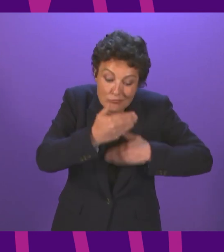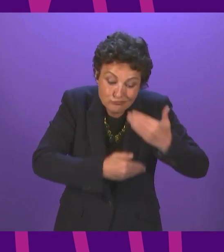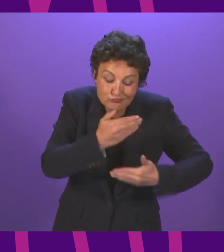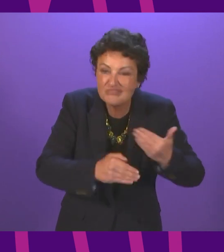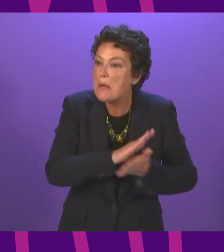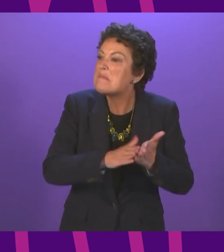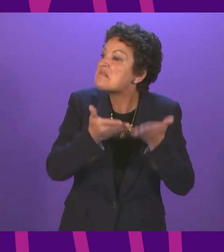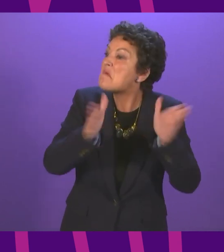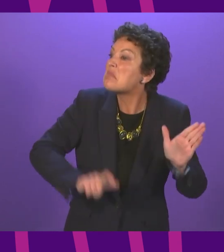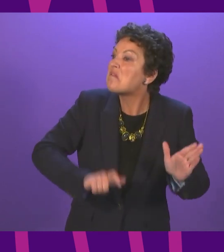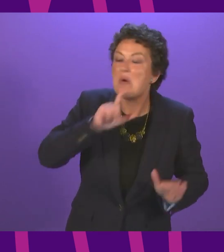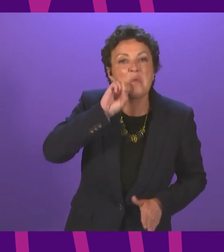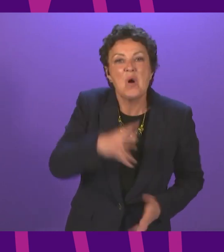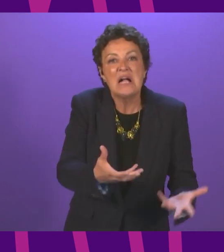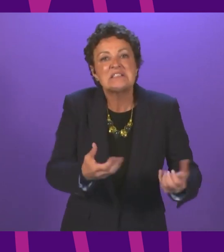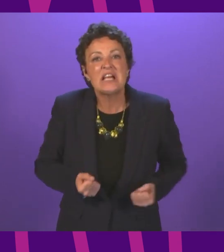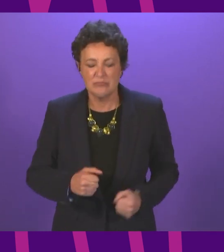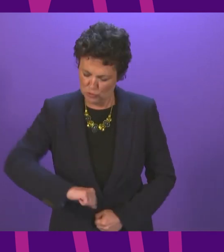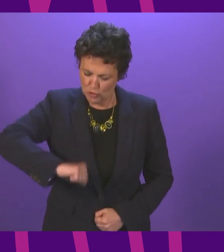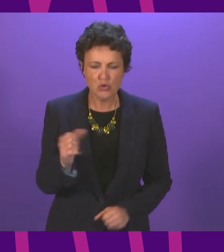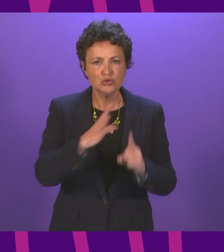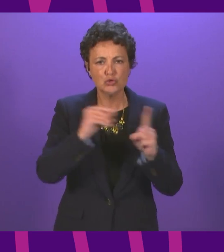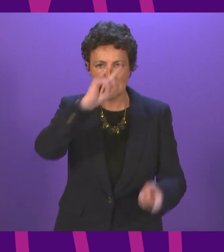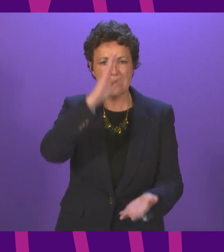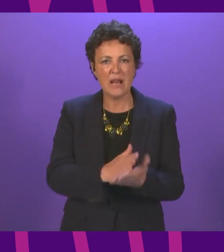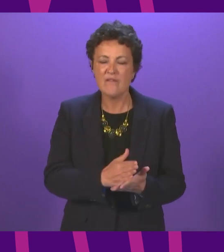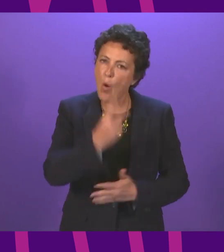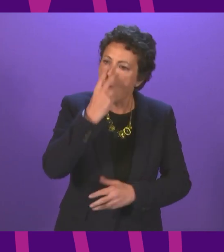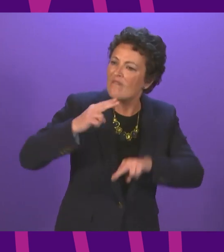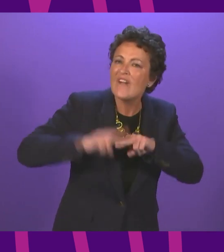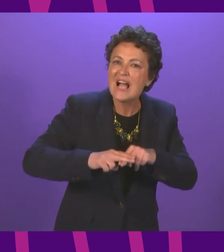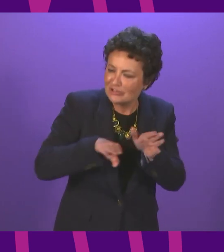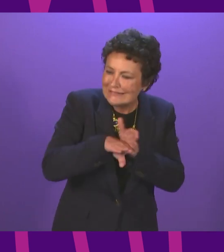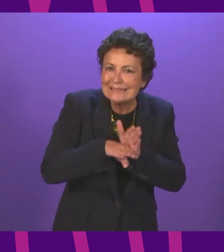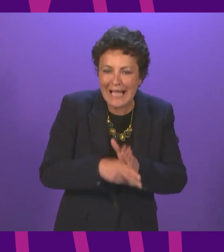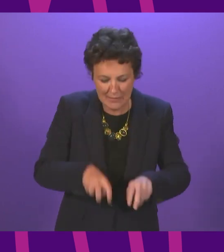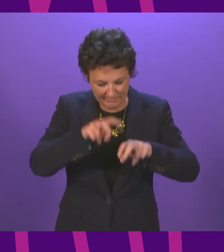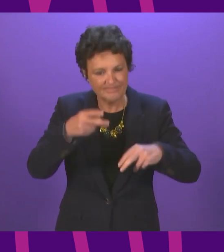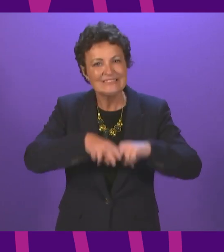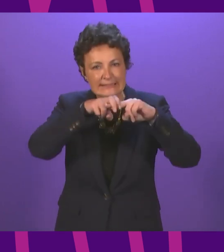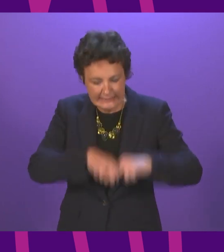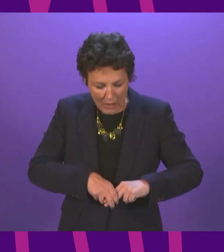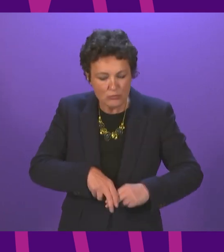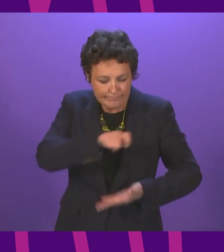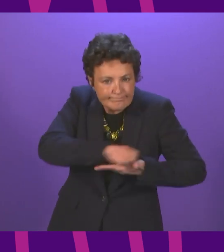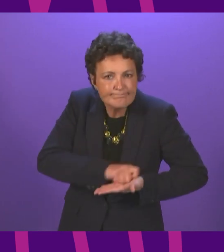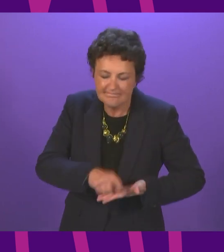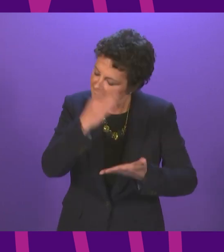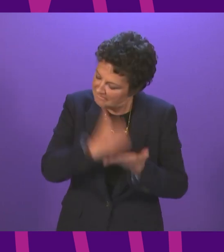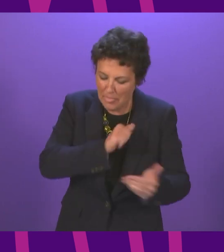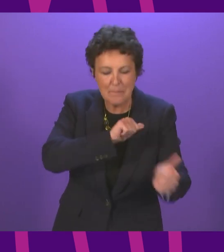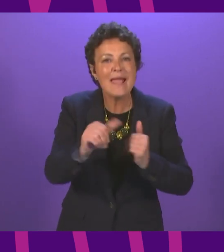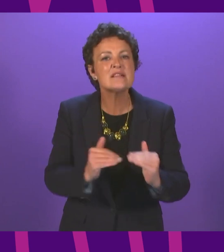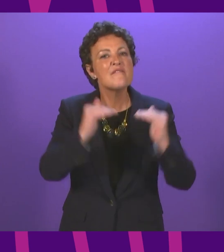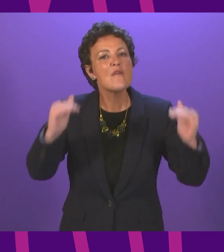public confidence. Scottish Conservatives firmly believe that traditional exams are the best and fairest way for young people to